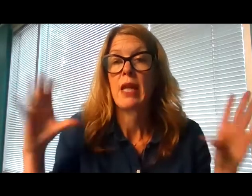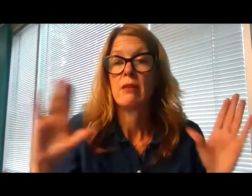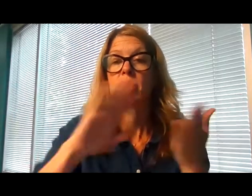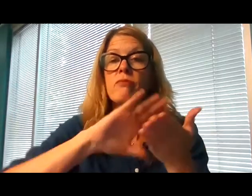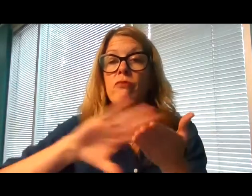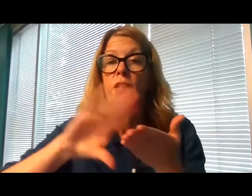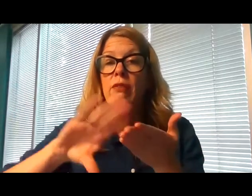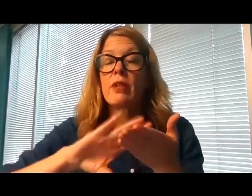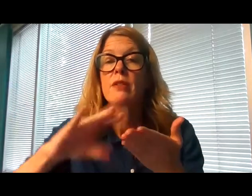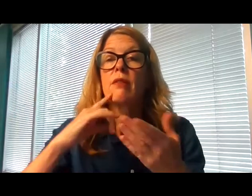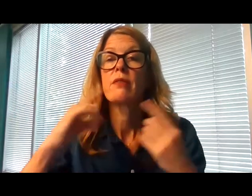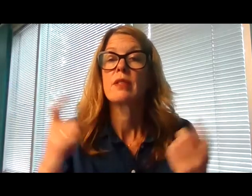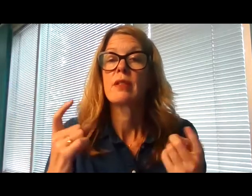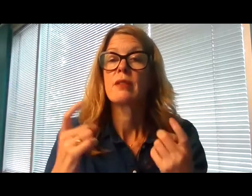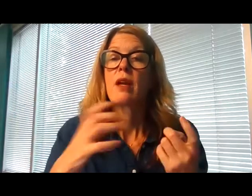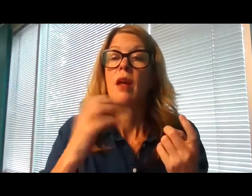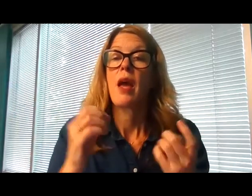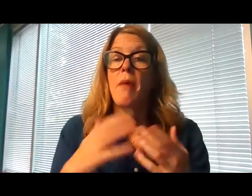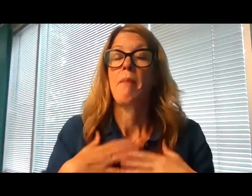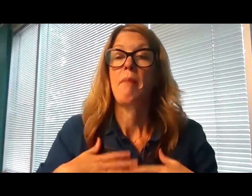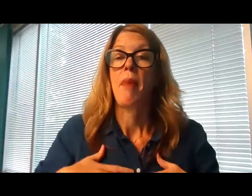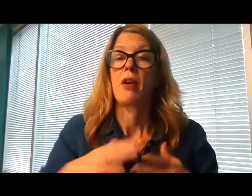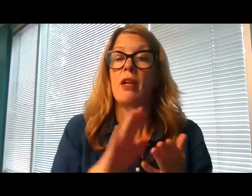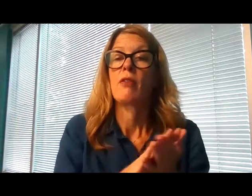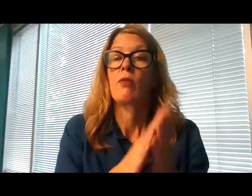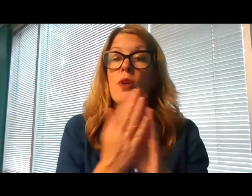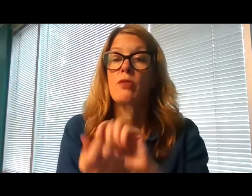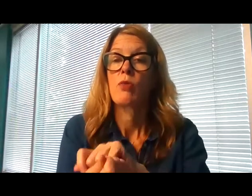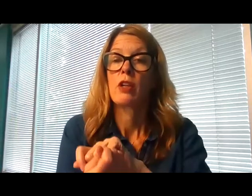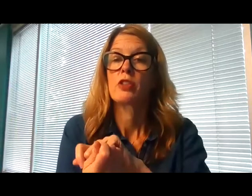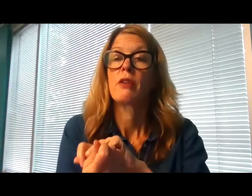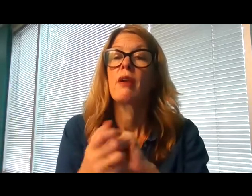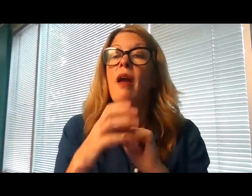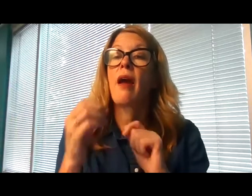the resurrection of the body, and the life everlasting. Amen.